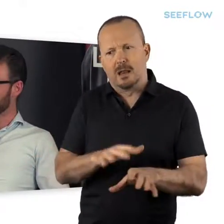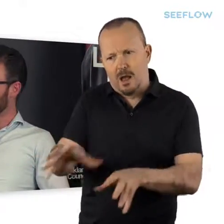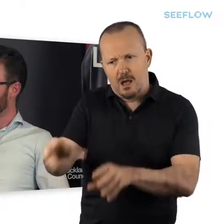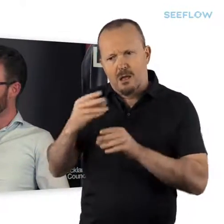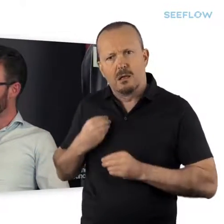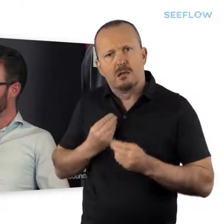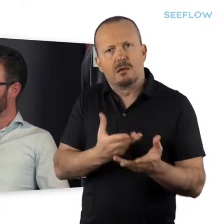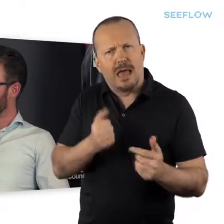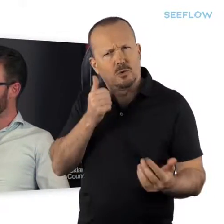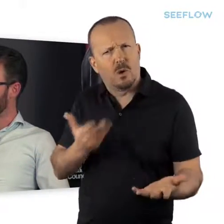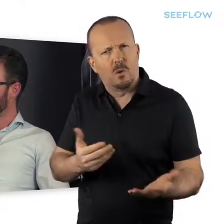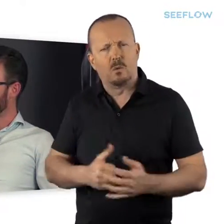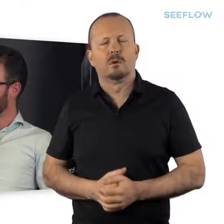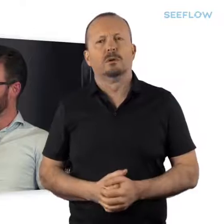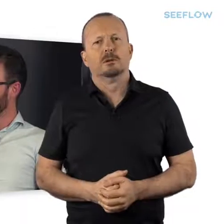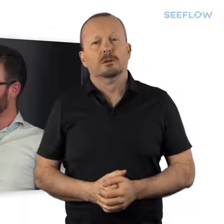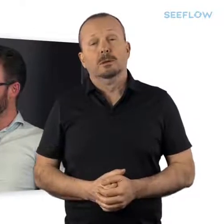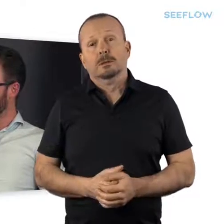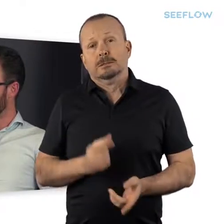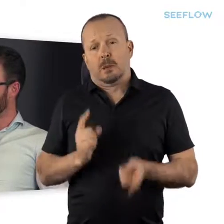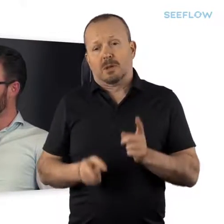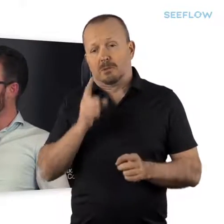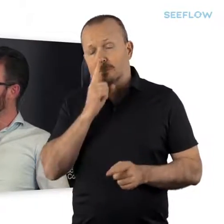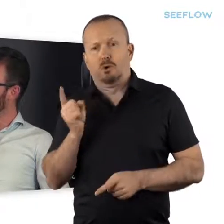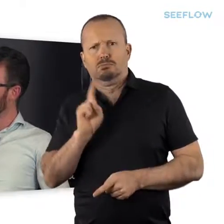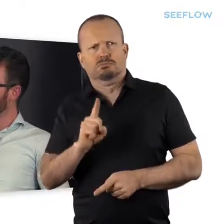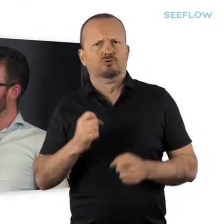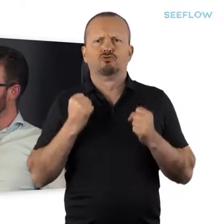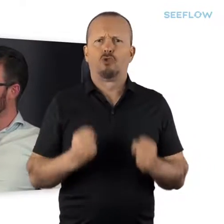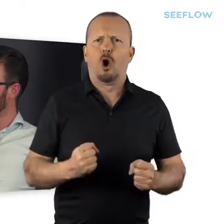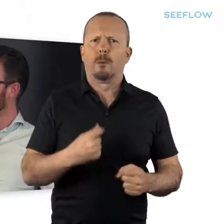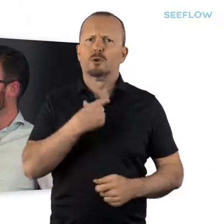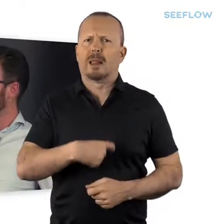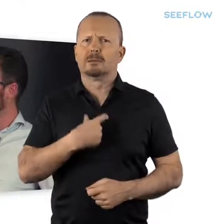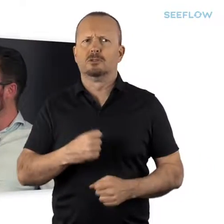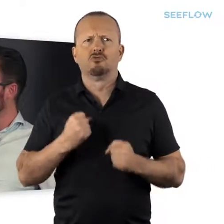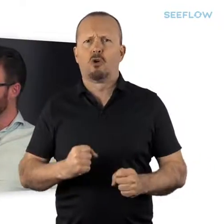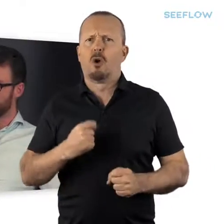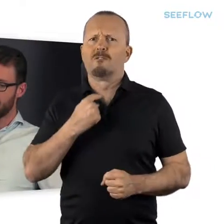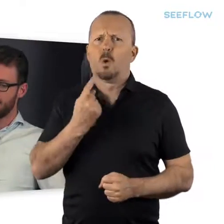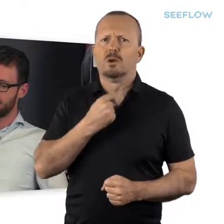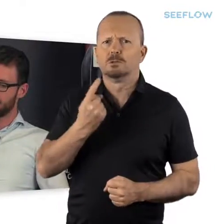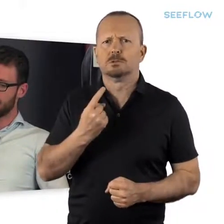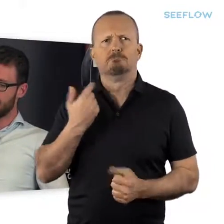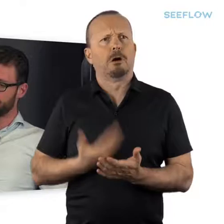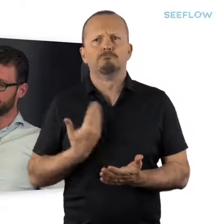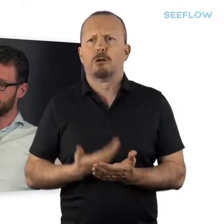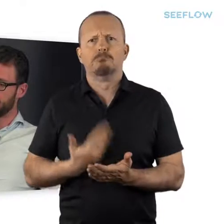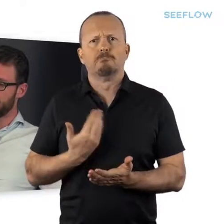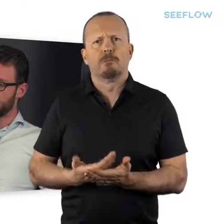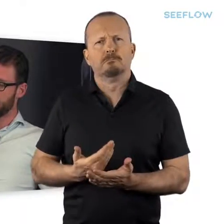loudest voices or the voices that are most readily available aren't always the most representative. And